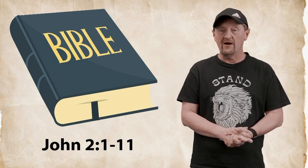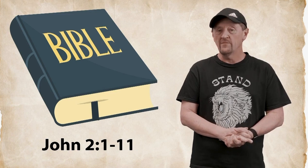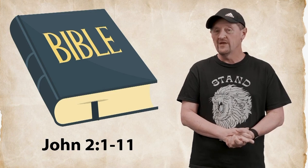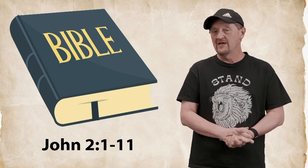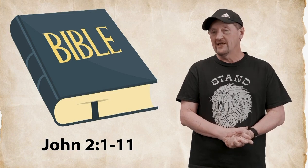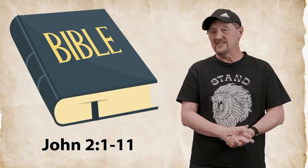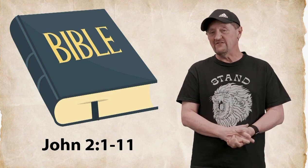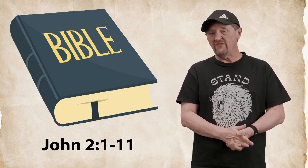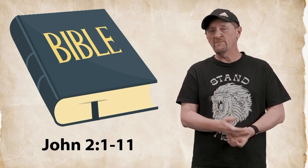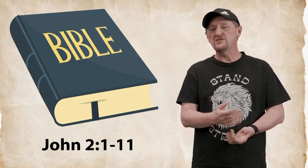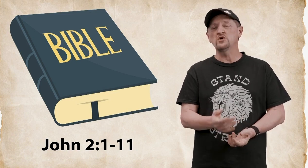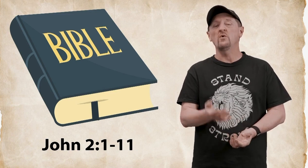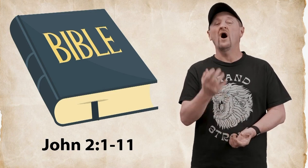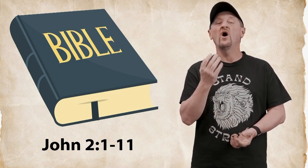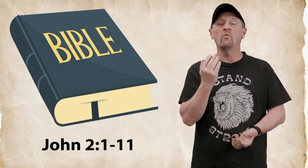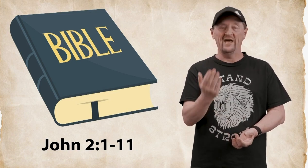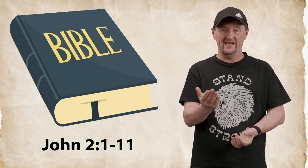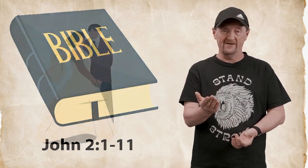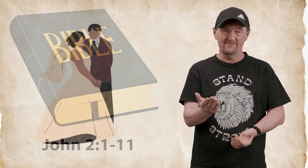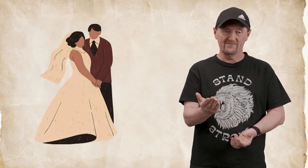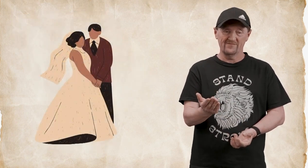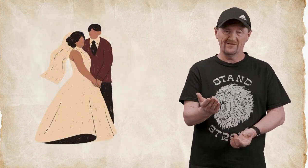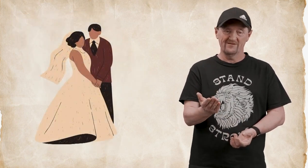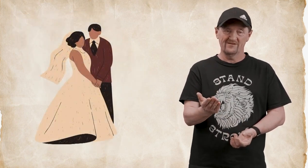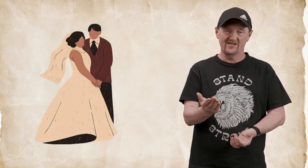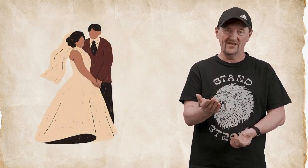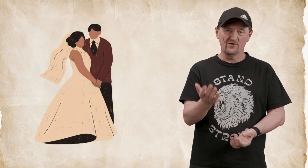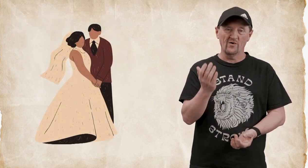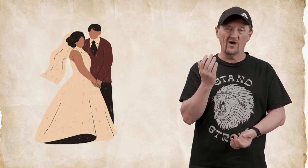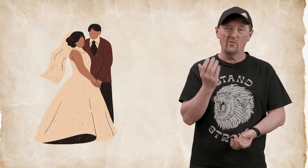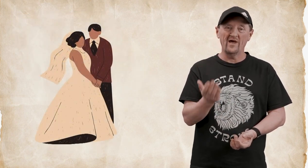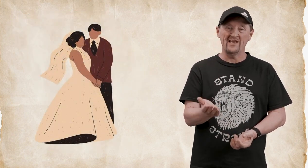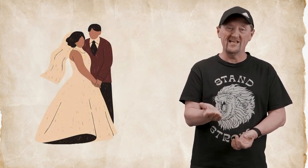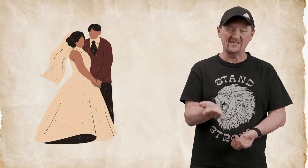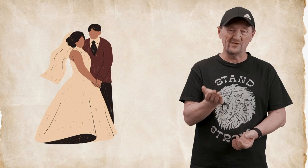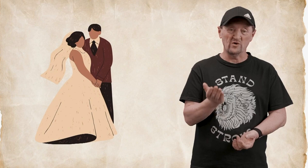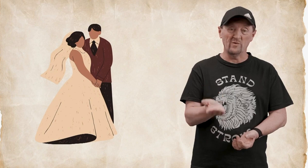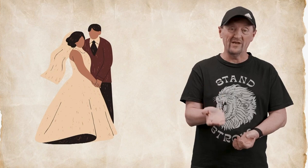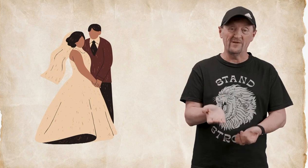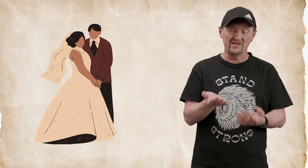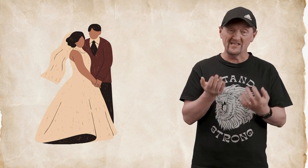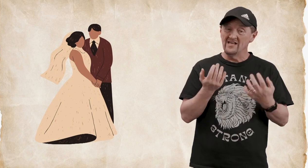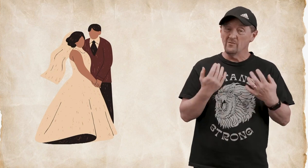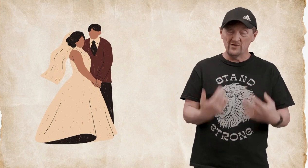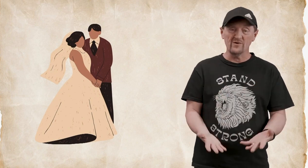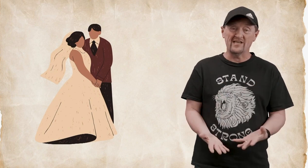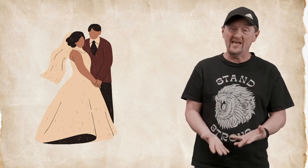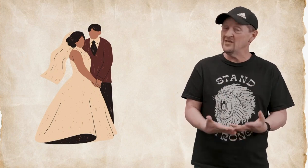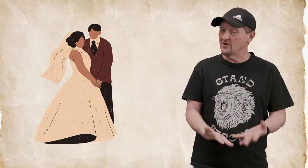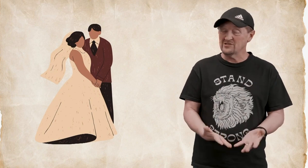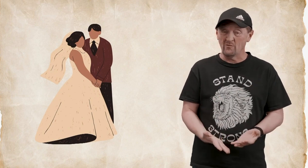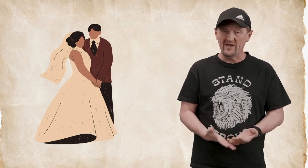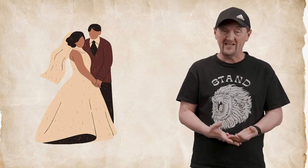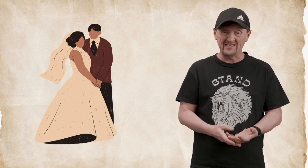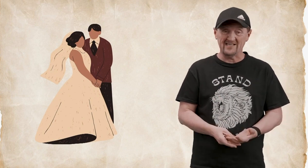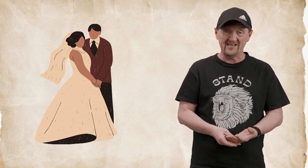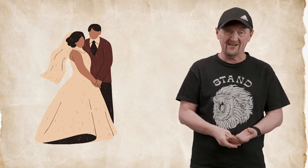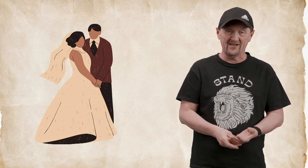kids have you ever been to a wedding and you're going a wedding yes I've been to a wedding because when you're a kid and you go to a wedding it's kind of like